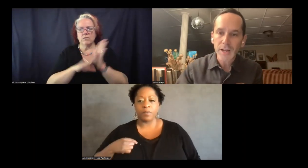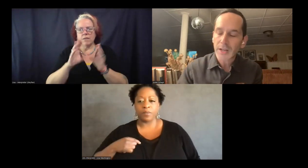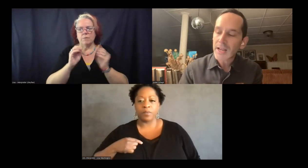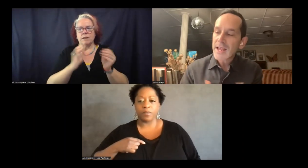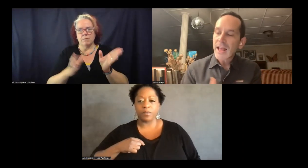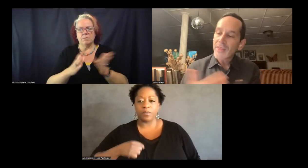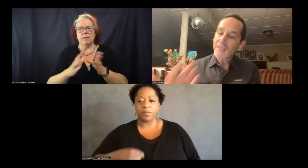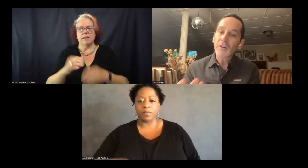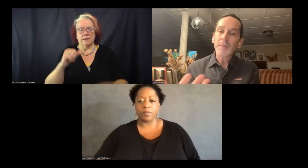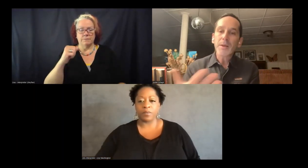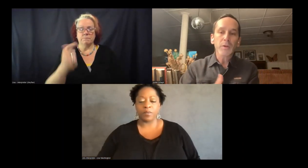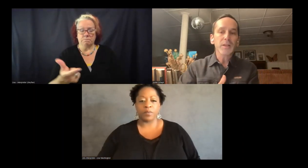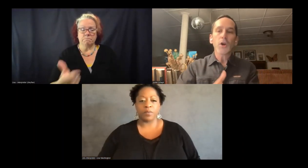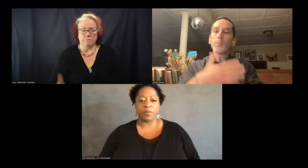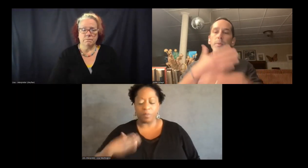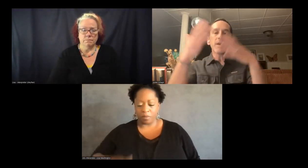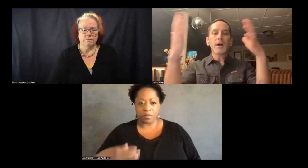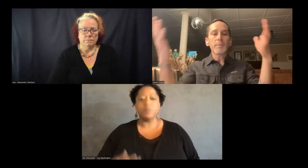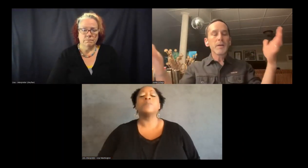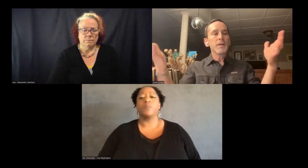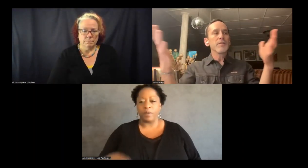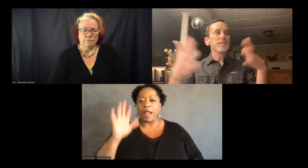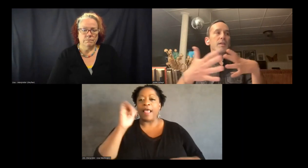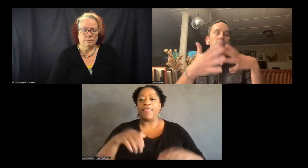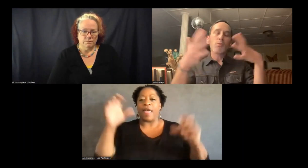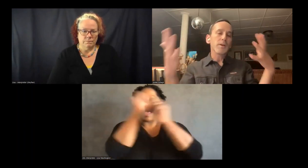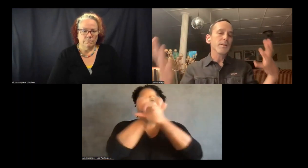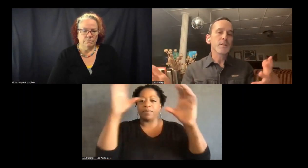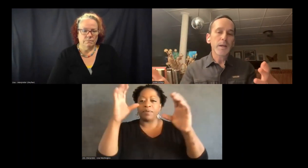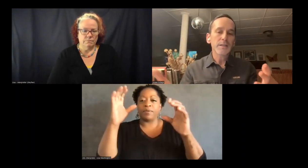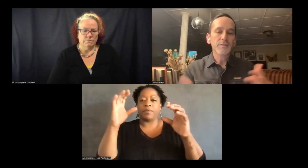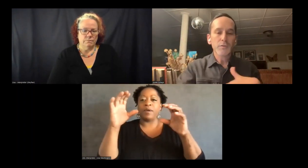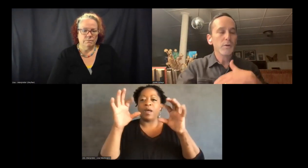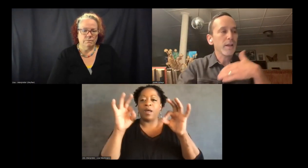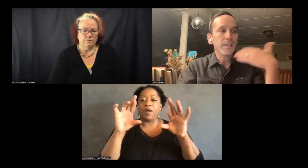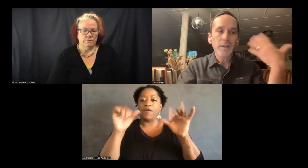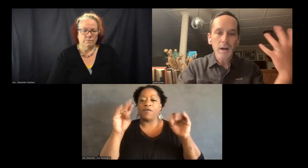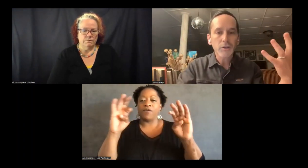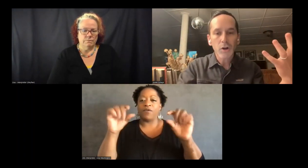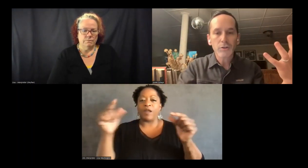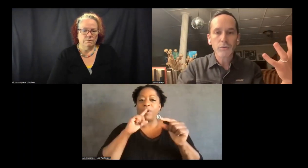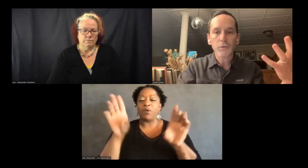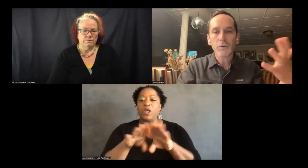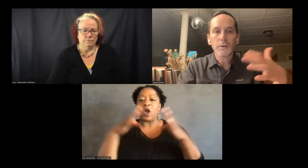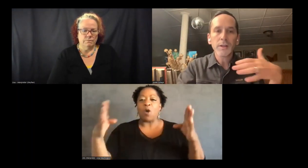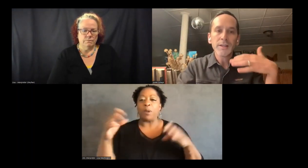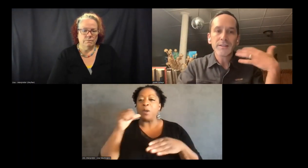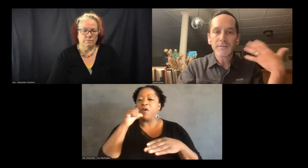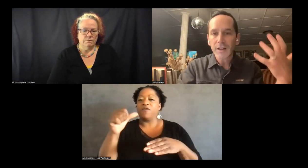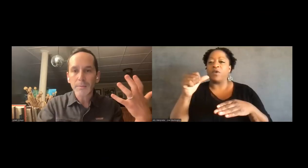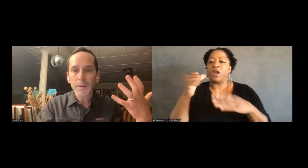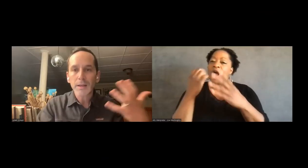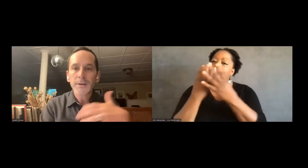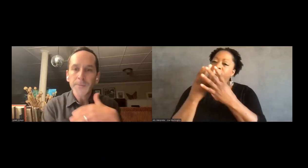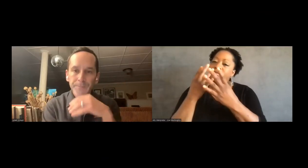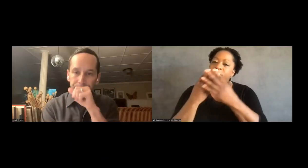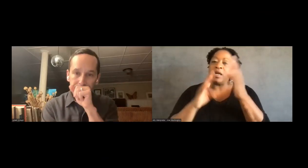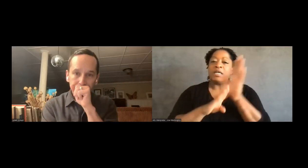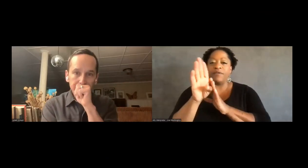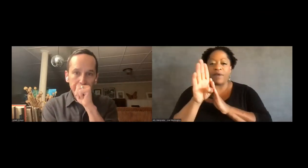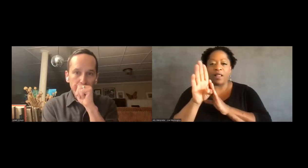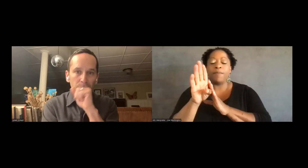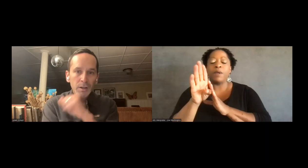in Letcher County. And that framing really opened up this important space for like non-carceral development